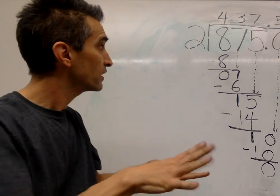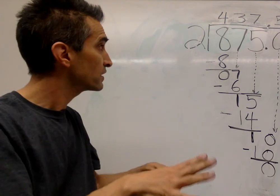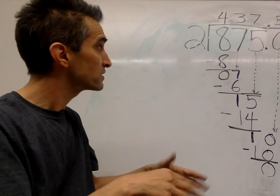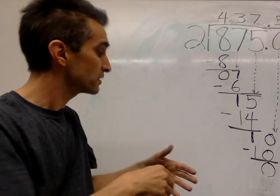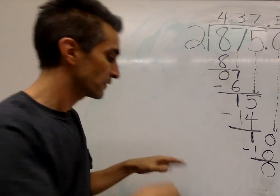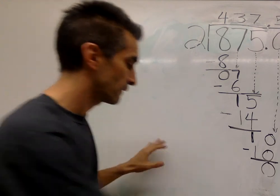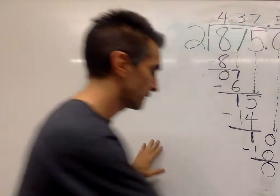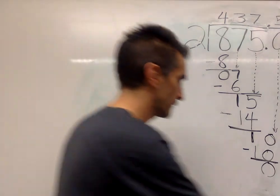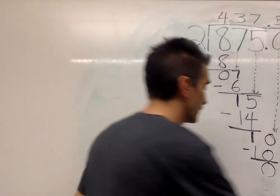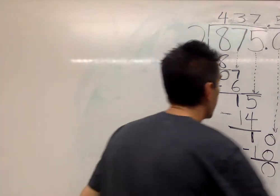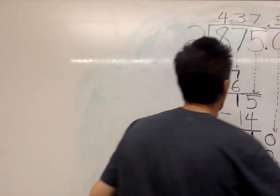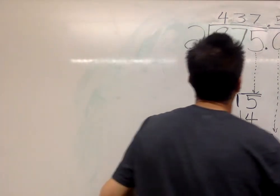And we're done.